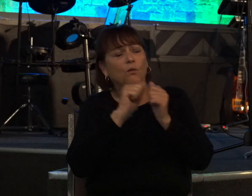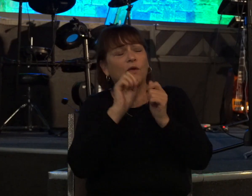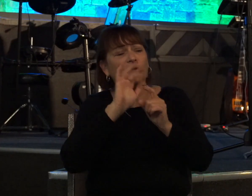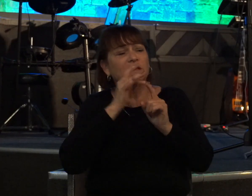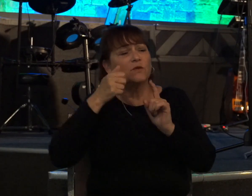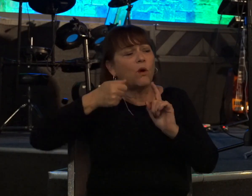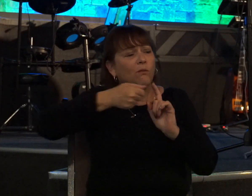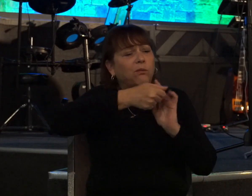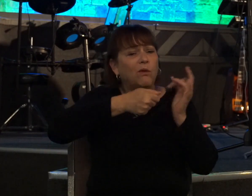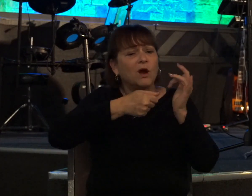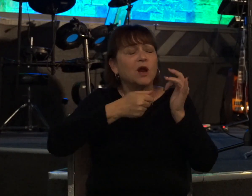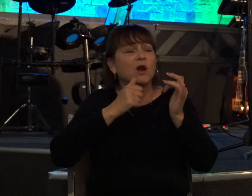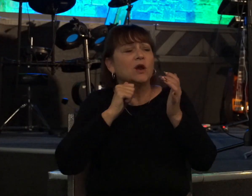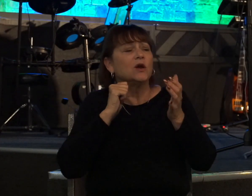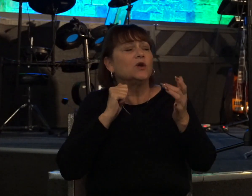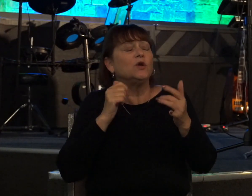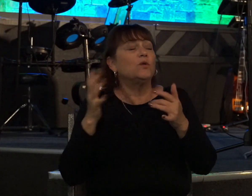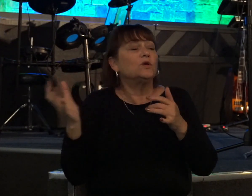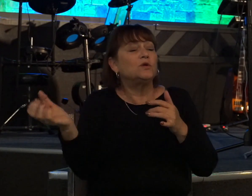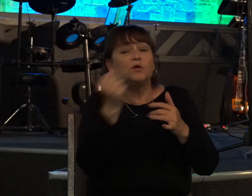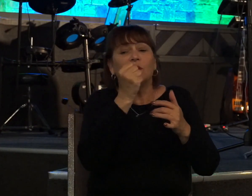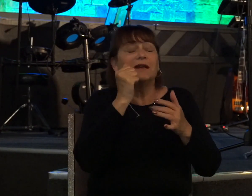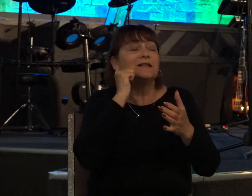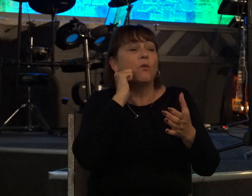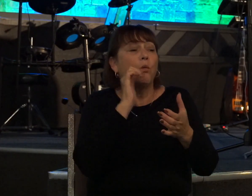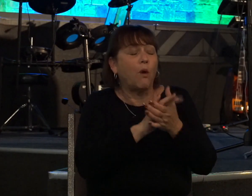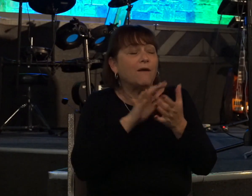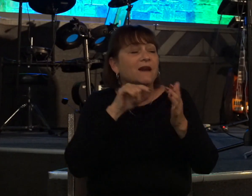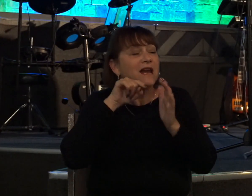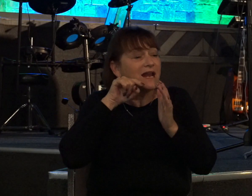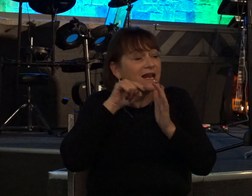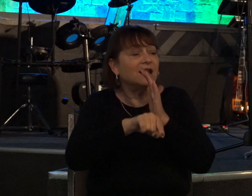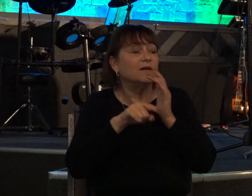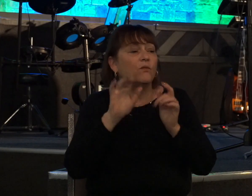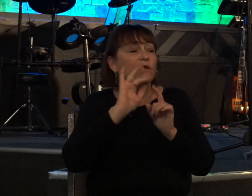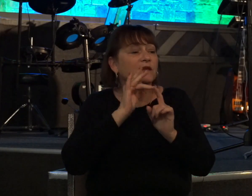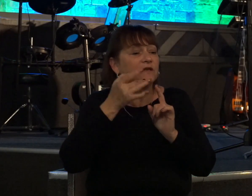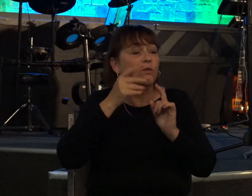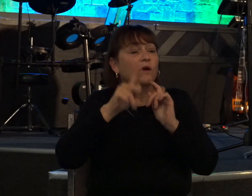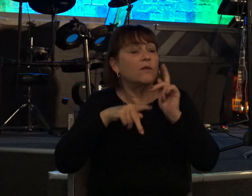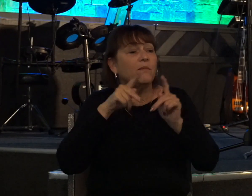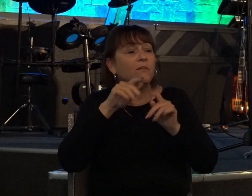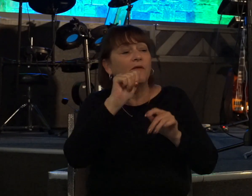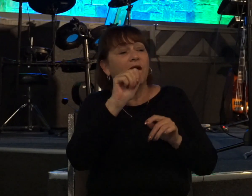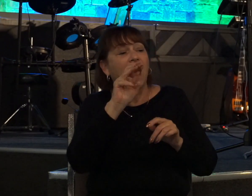to be your wife and have killed him with the sword of the people of ammon israel's enemies